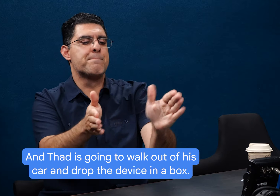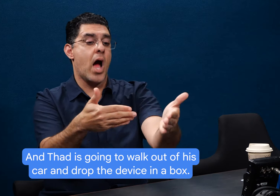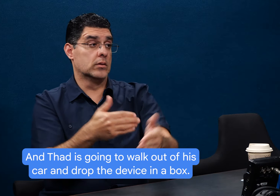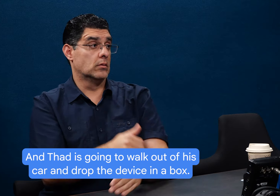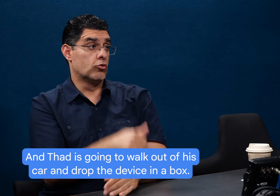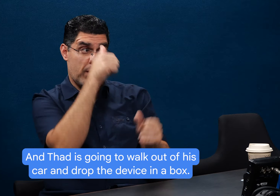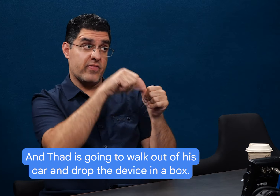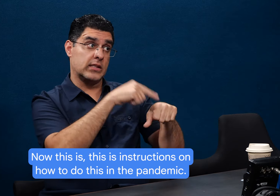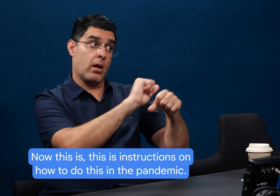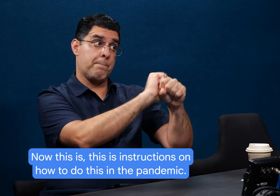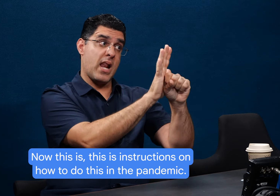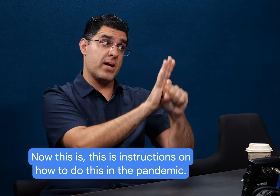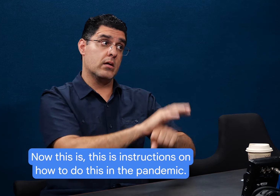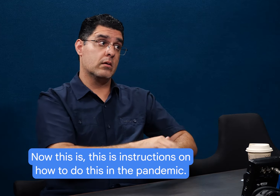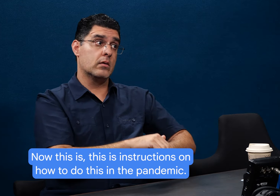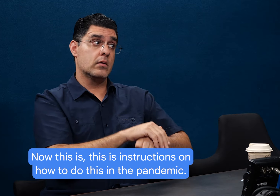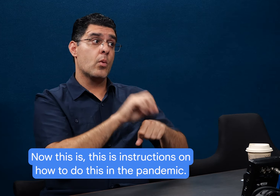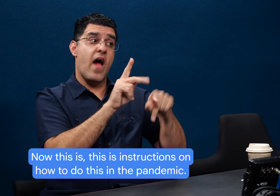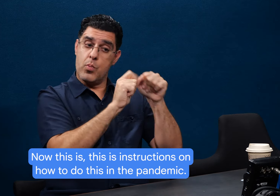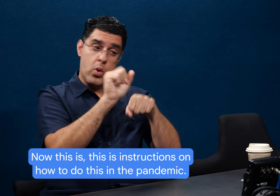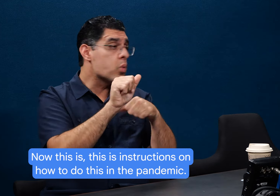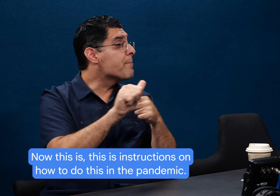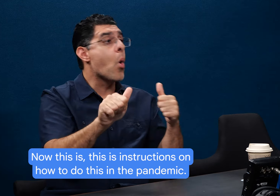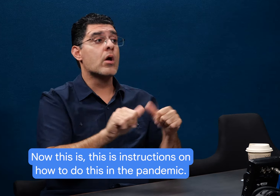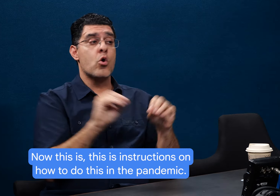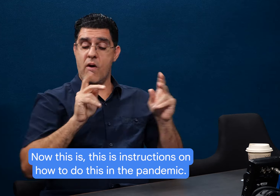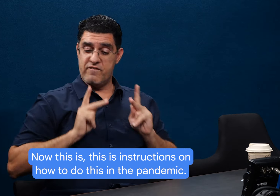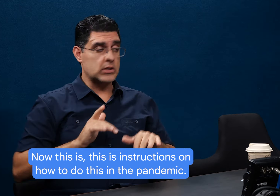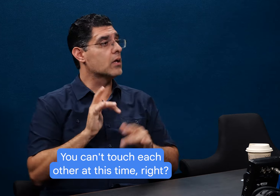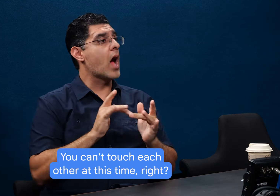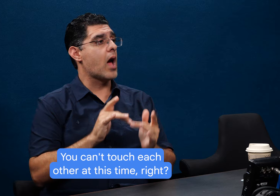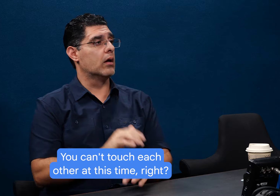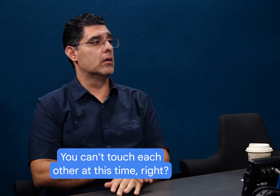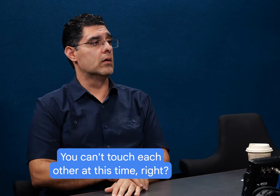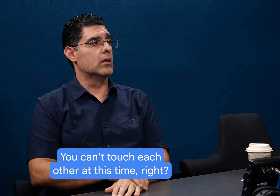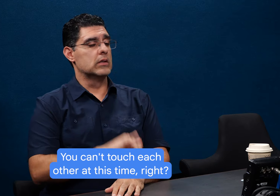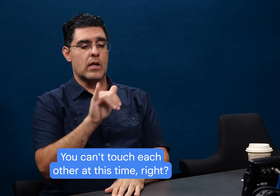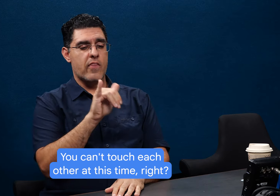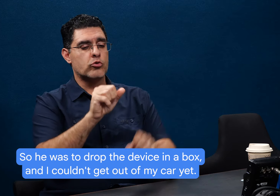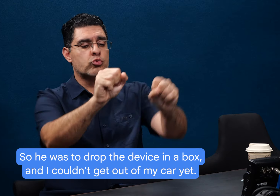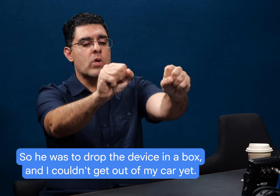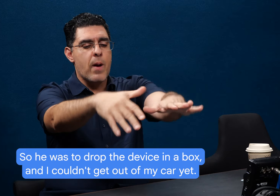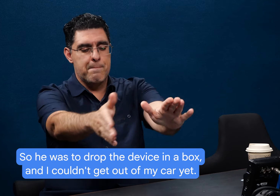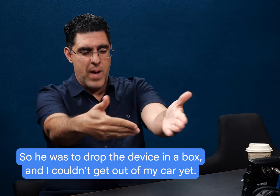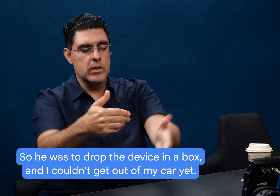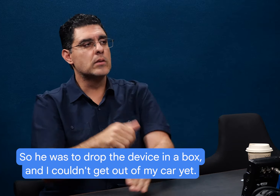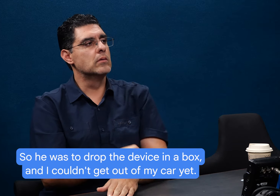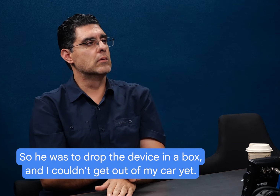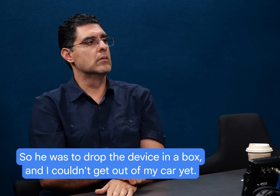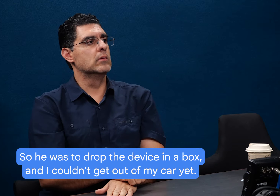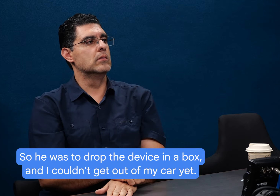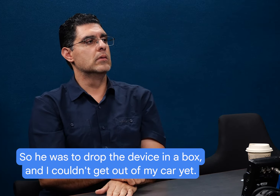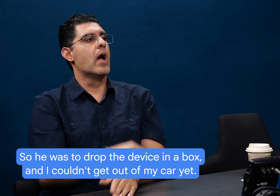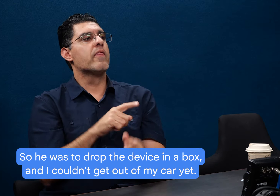drop the device in a box. So this is instructions on how to do this in the pandemic. You can't touch each other at this time, right? So he was to drop the device in a